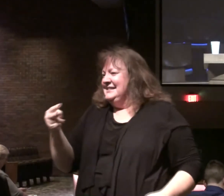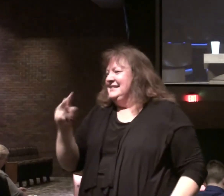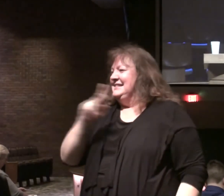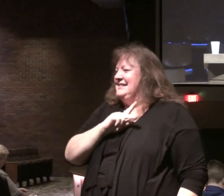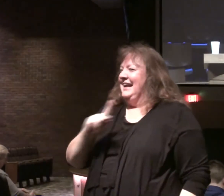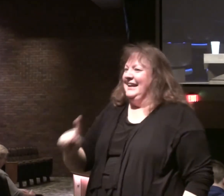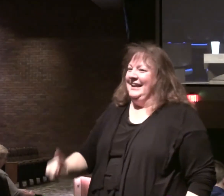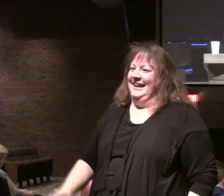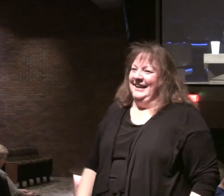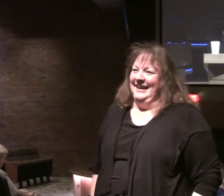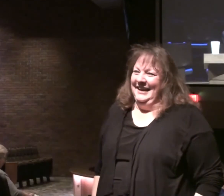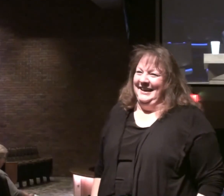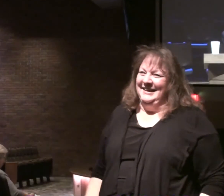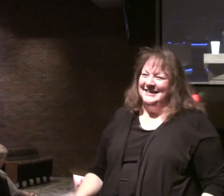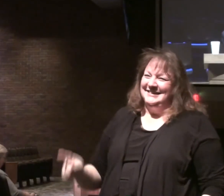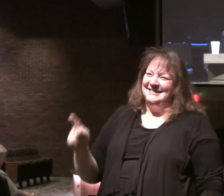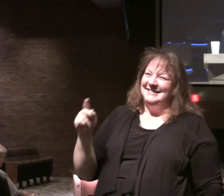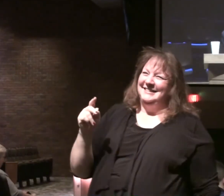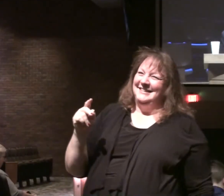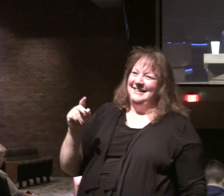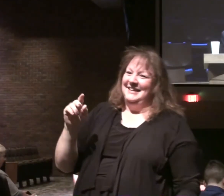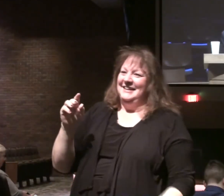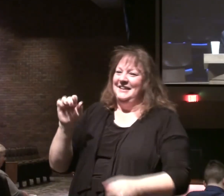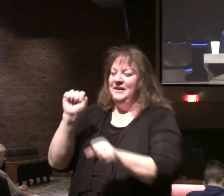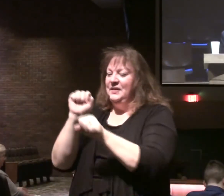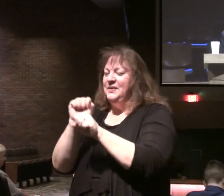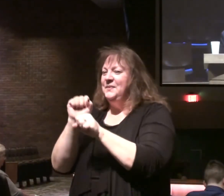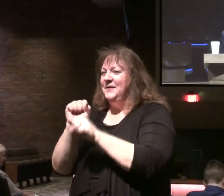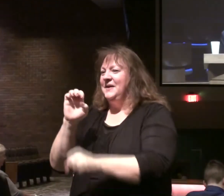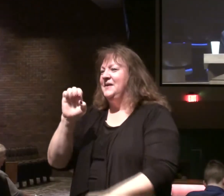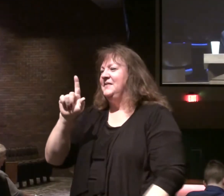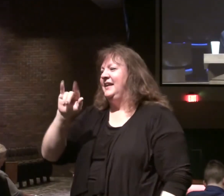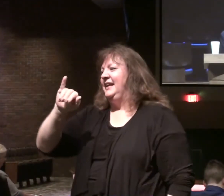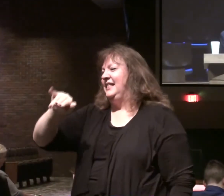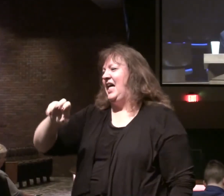Second Kings. This connects to. The ministry of Elijah.